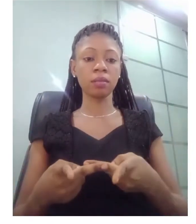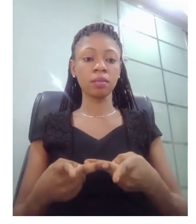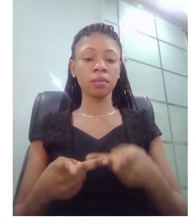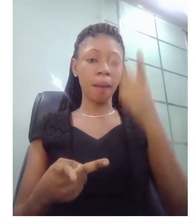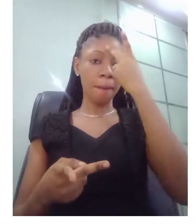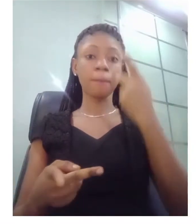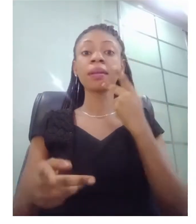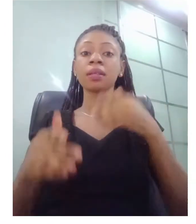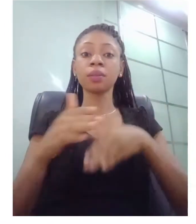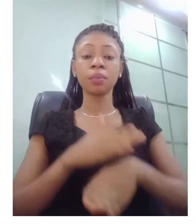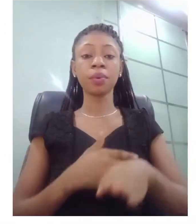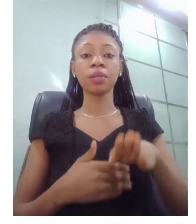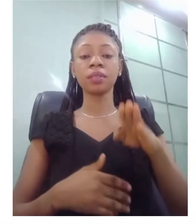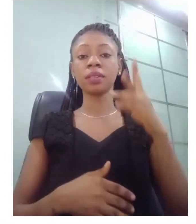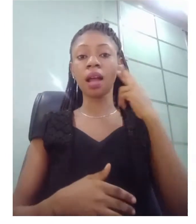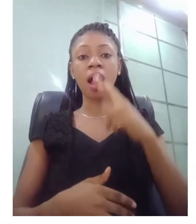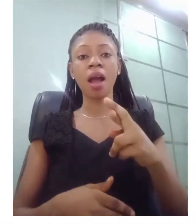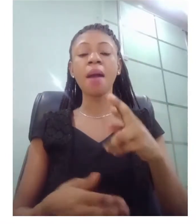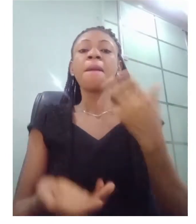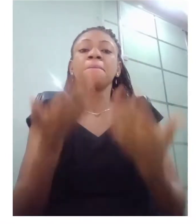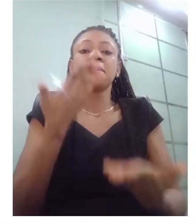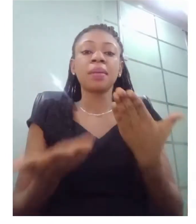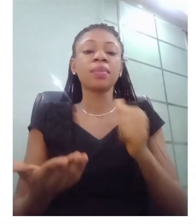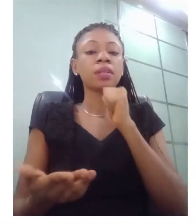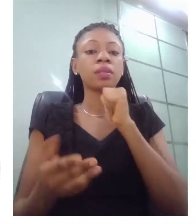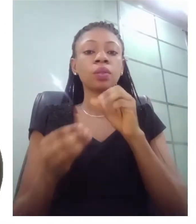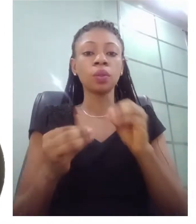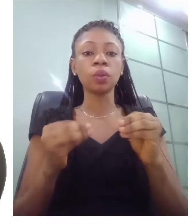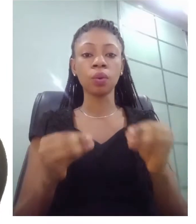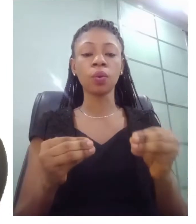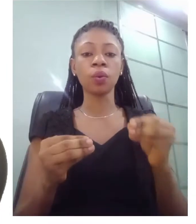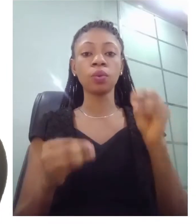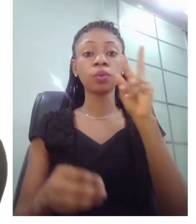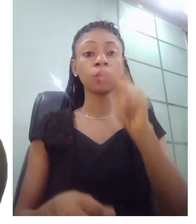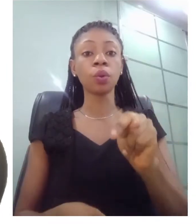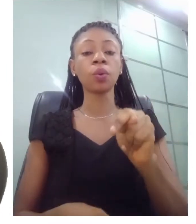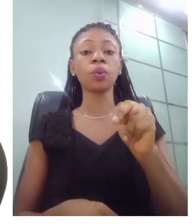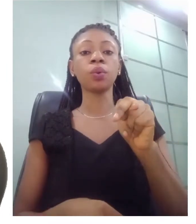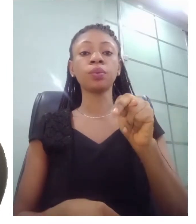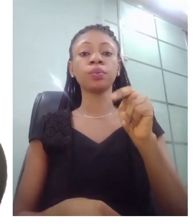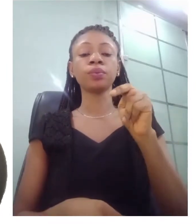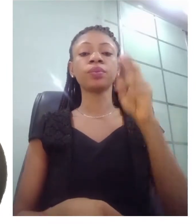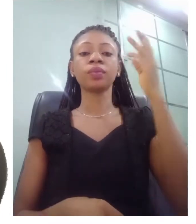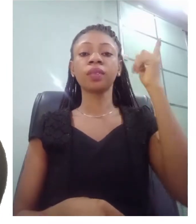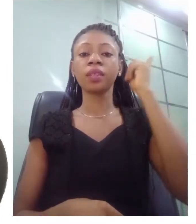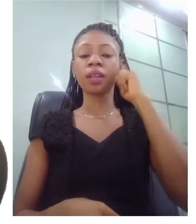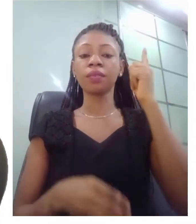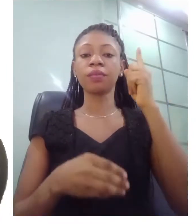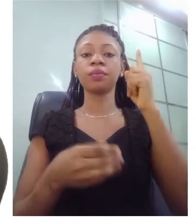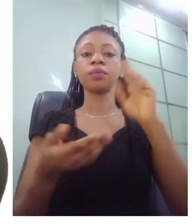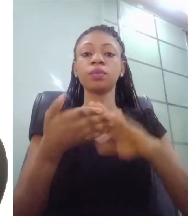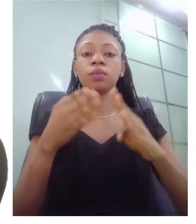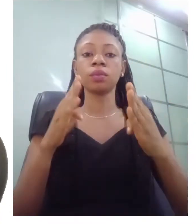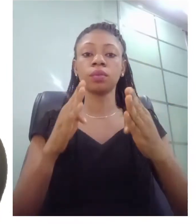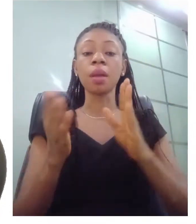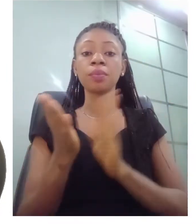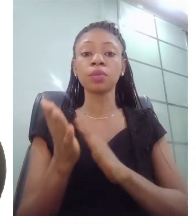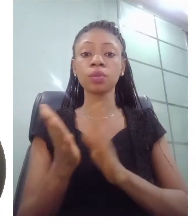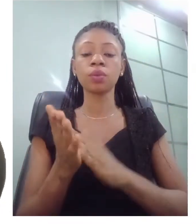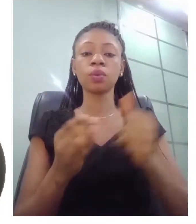Was there no deaf school around? Because her story suggests that she was introduced into the deaf community, which